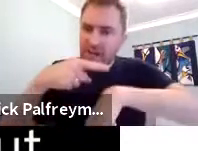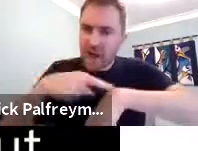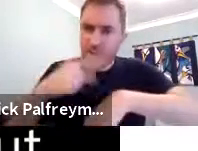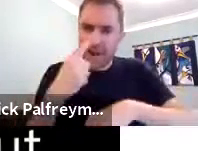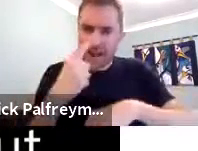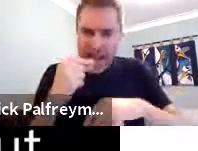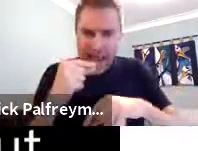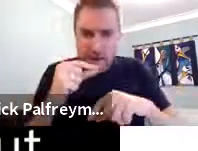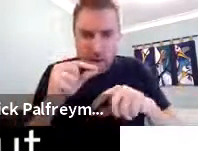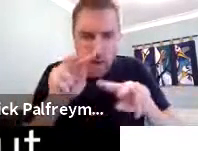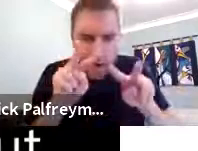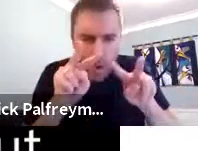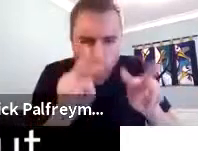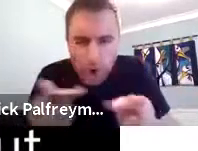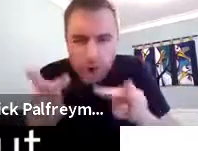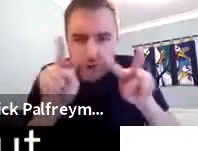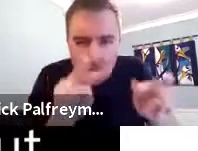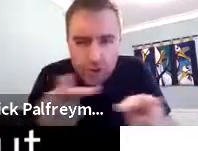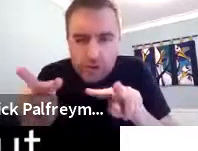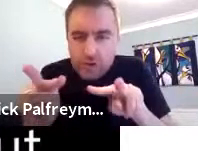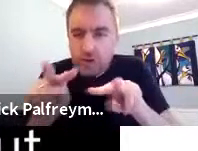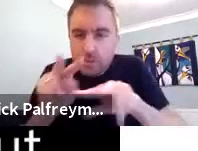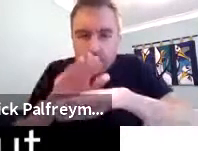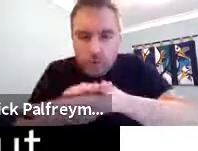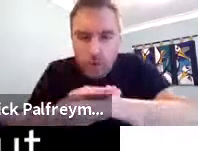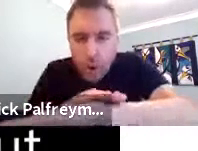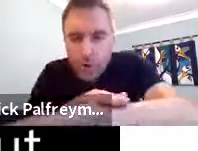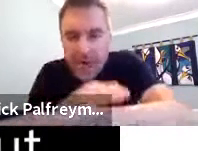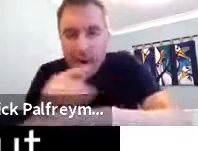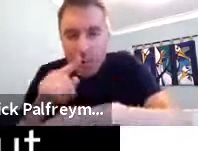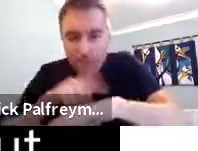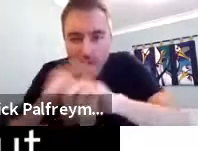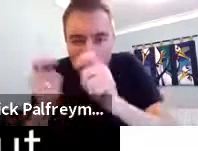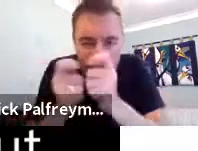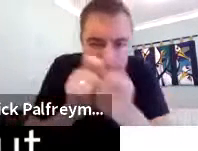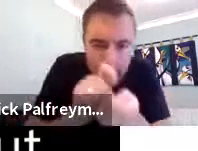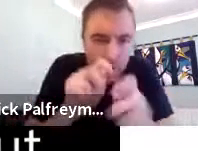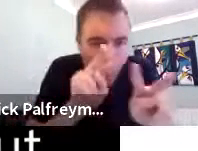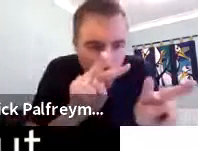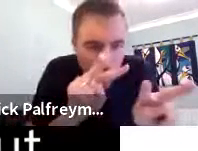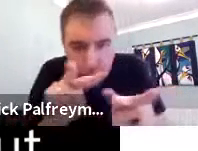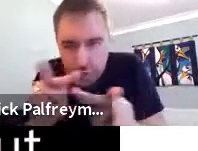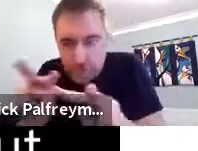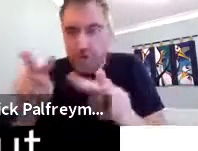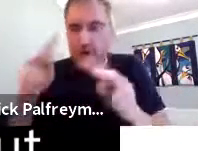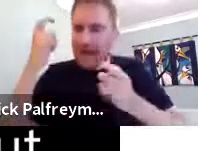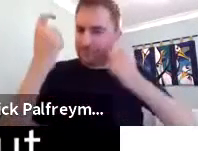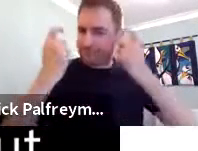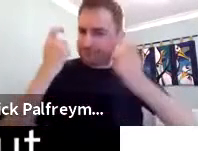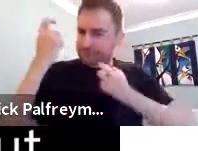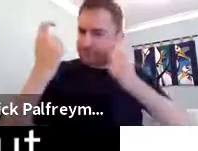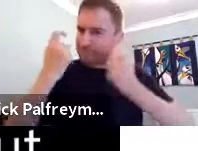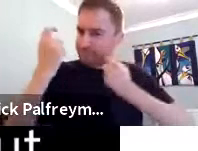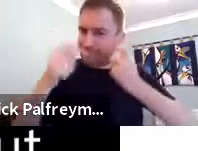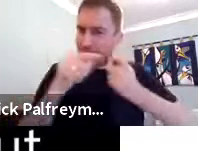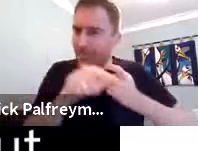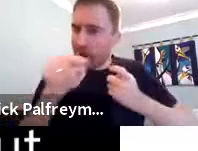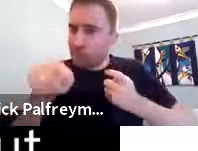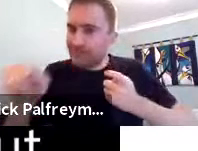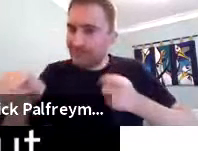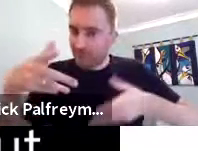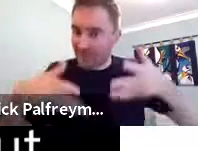huge impact on them because it was the first time they were able to watch things slowly and go back. And